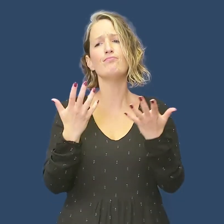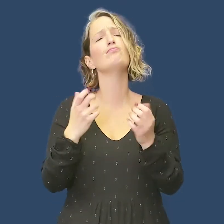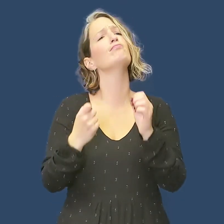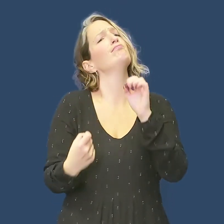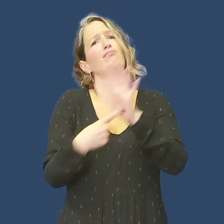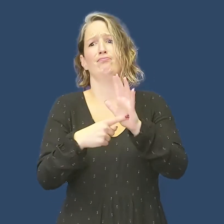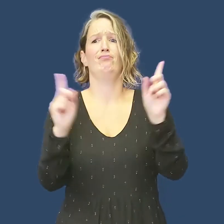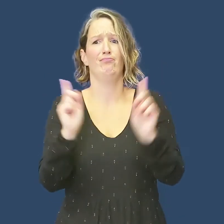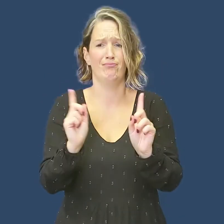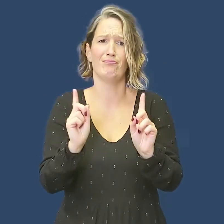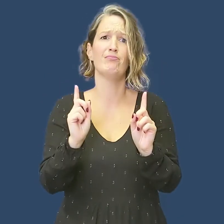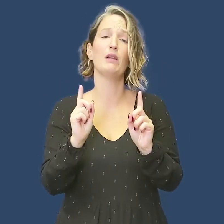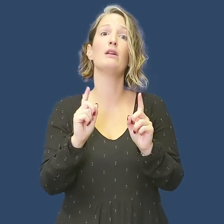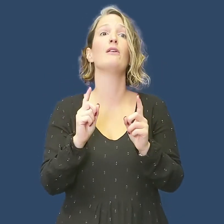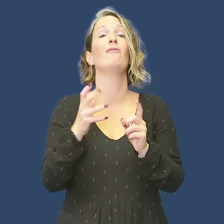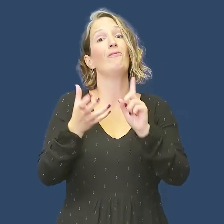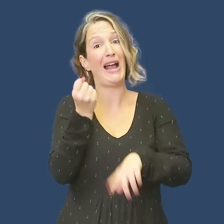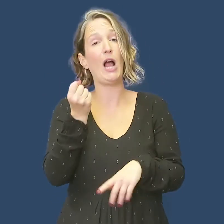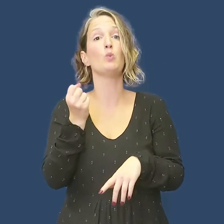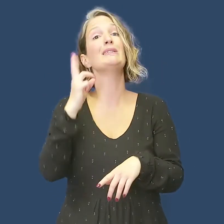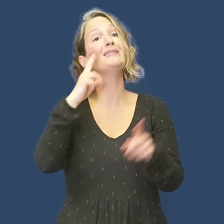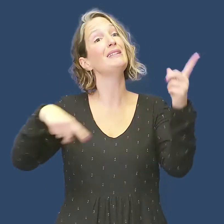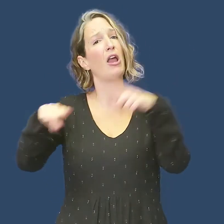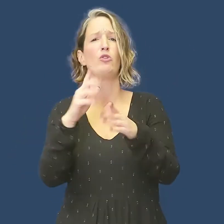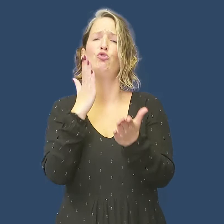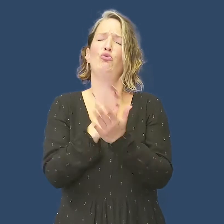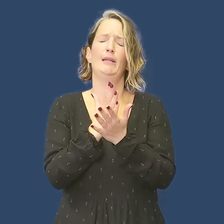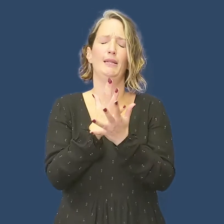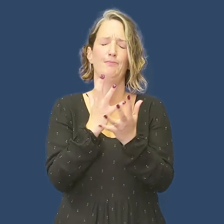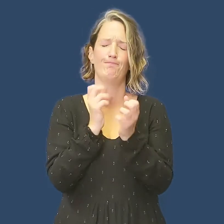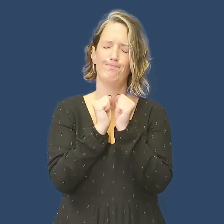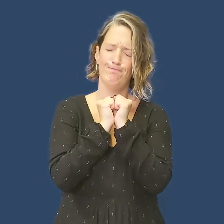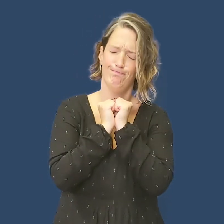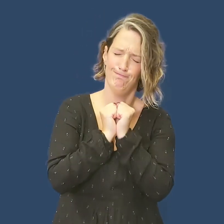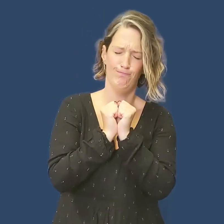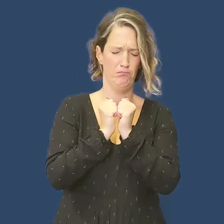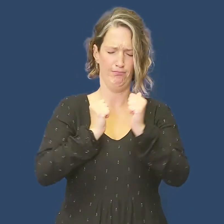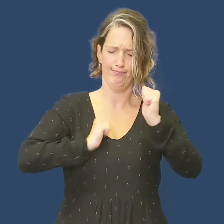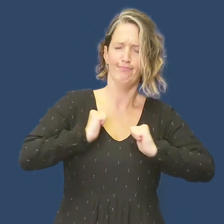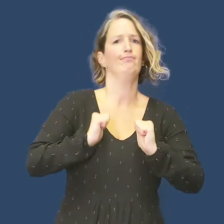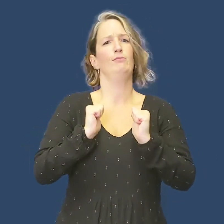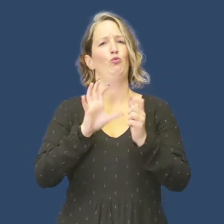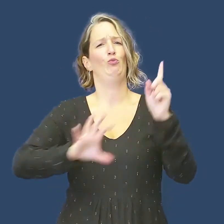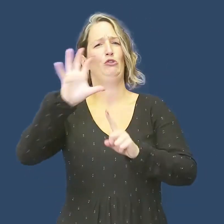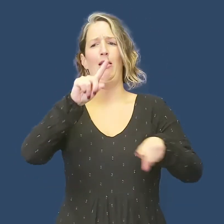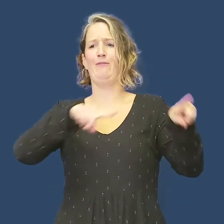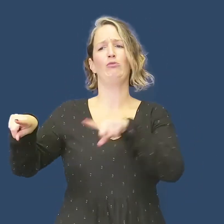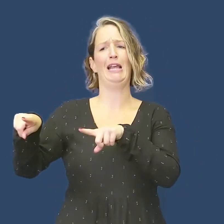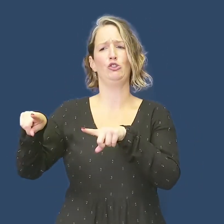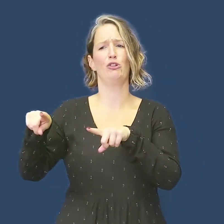An important finding is that the Deaf community really value regional variation, and the need to preserve